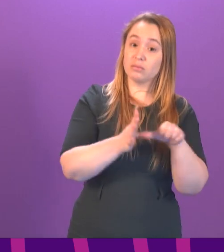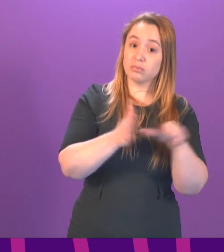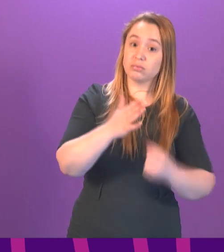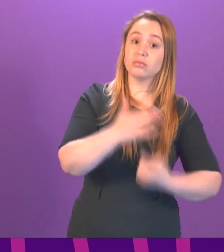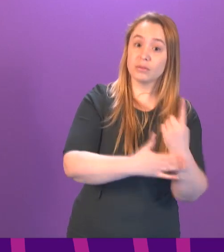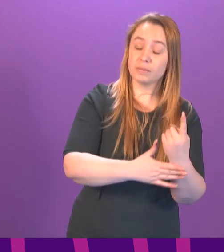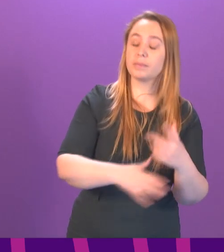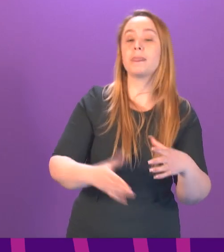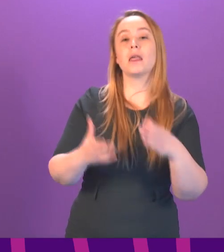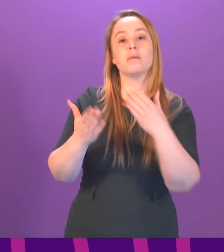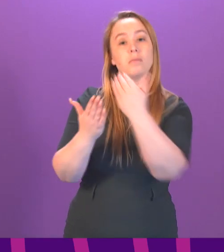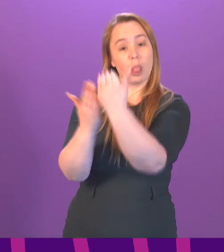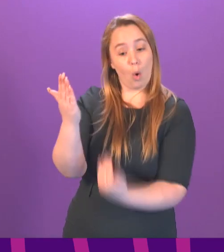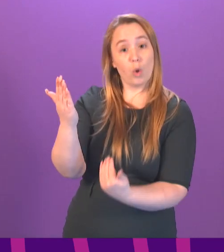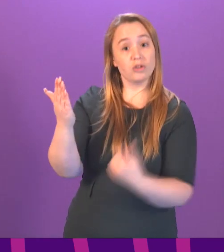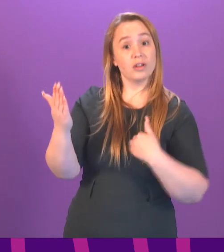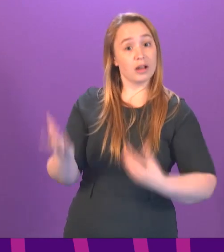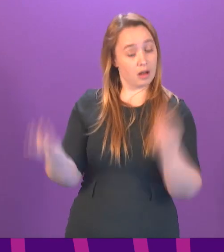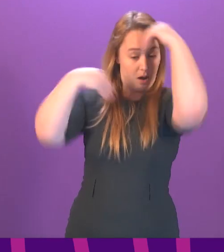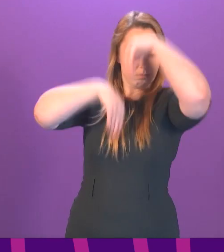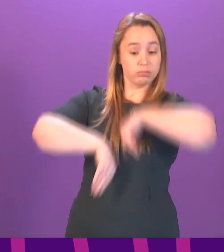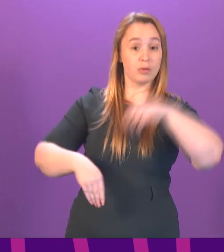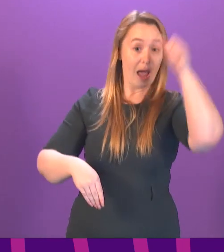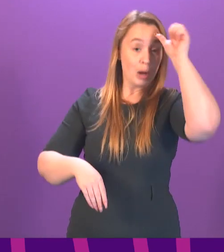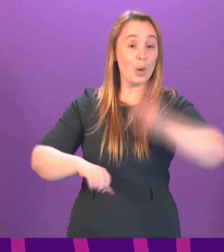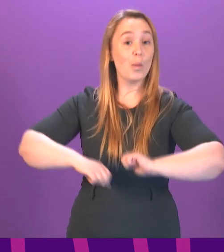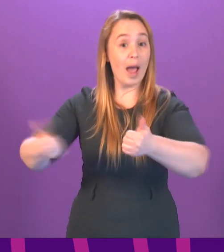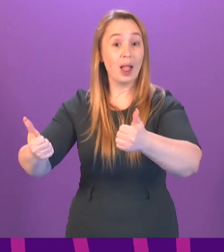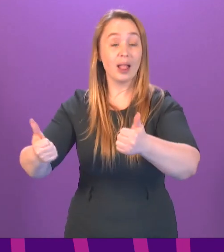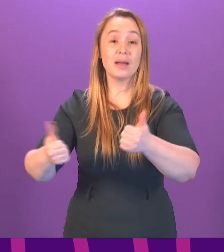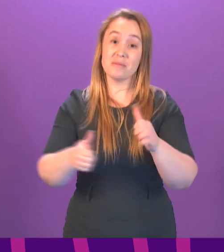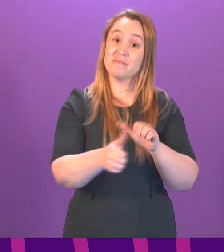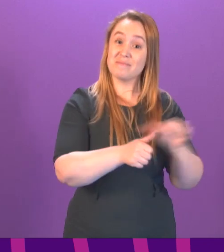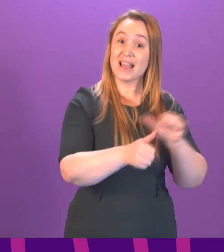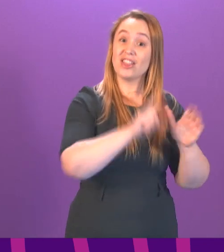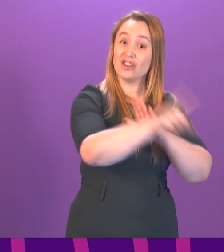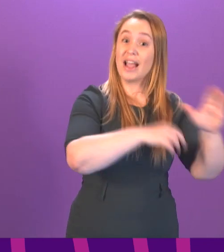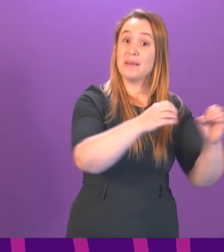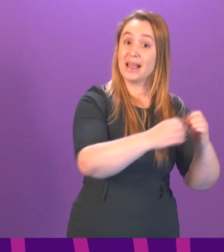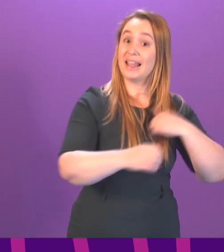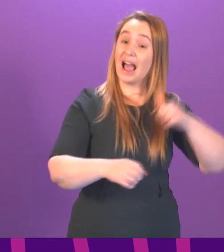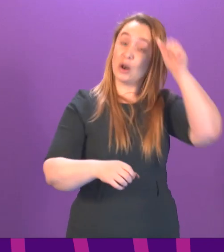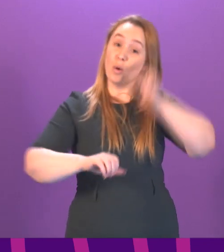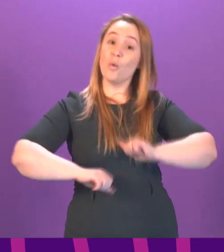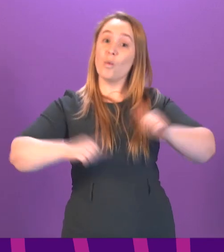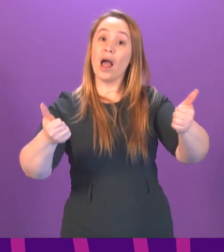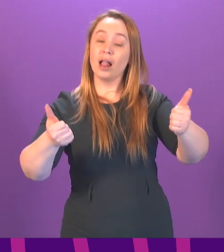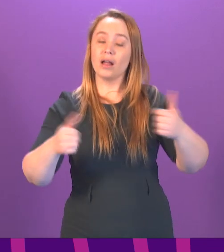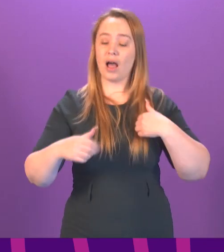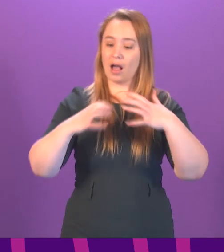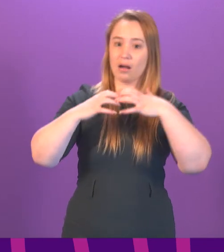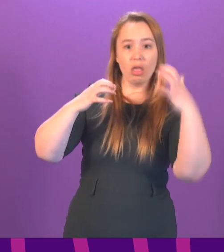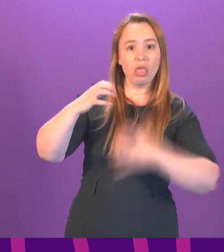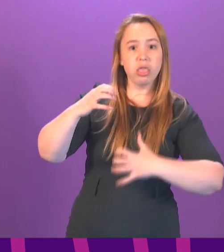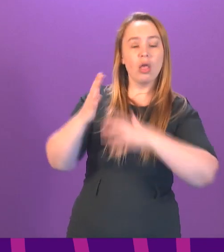of the terms of the ministerial code, probably more aware than Jackie Bailey is. I do not consider that I breached the